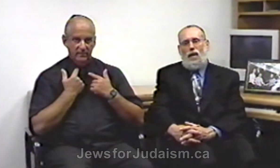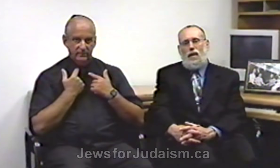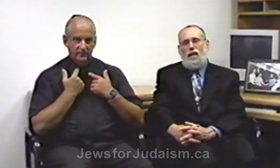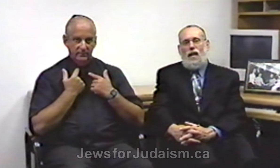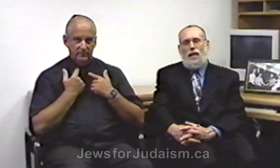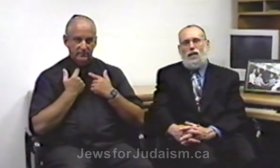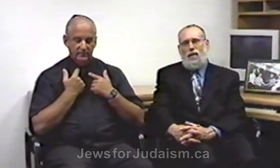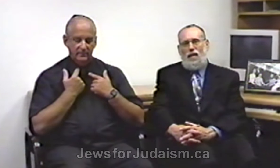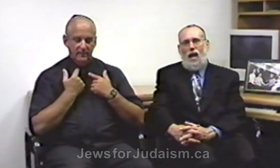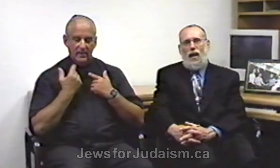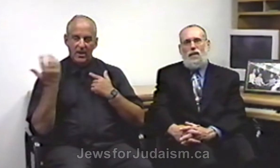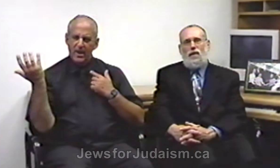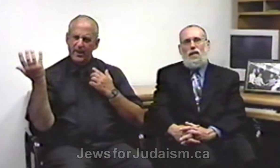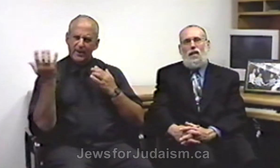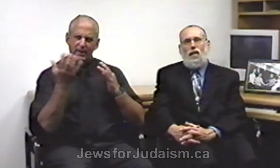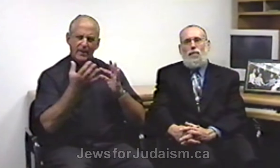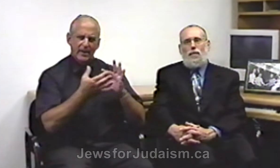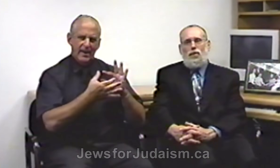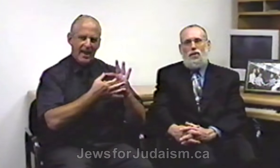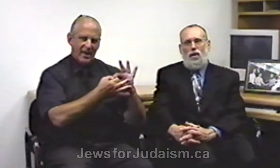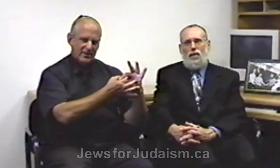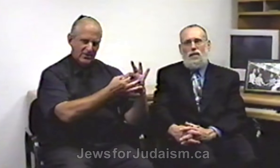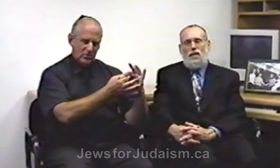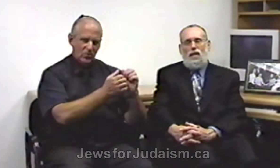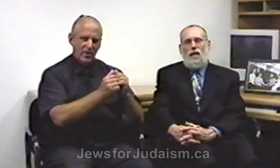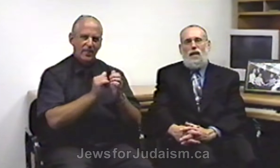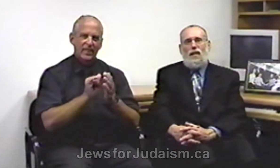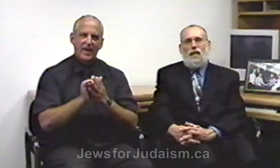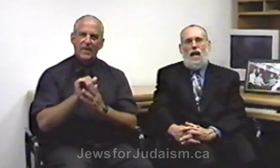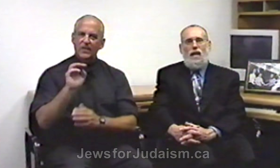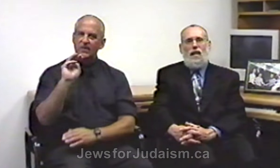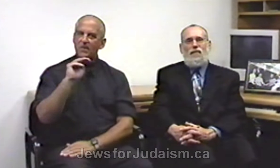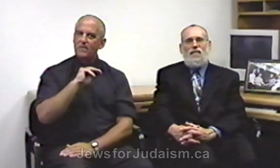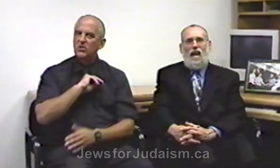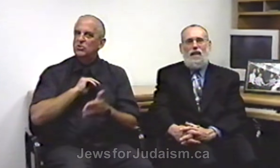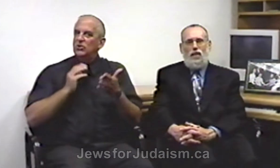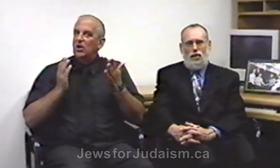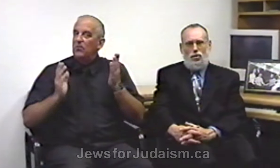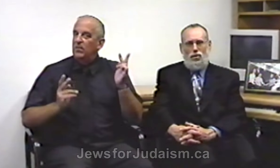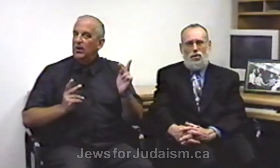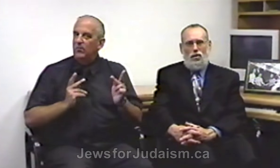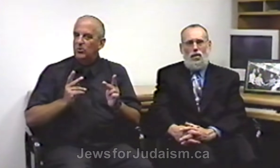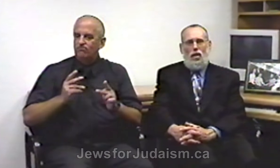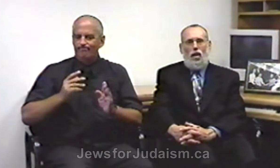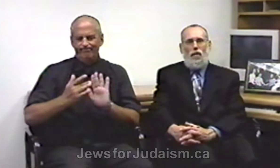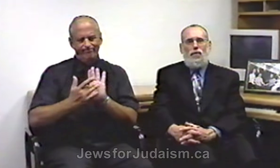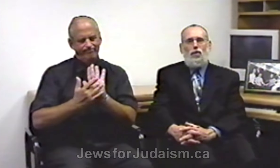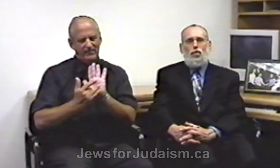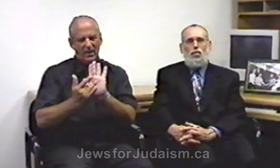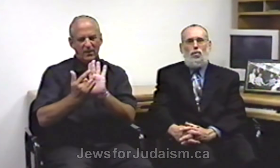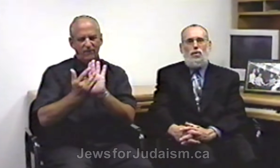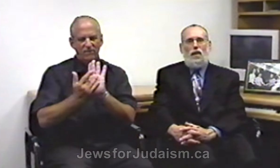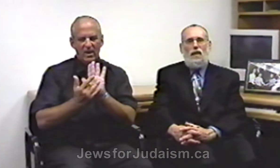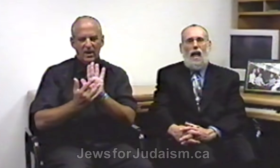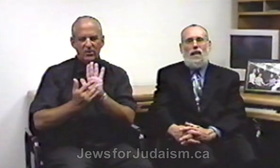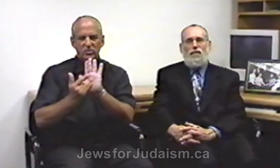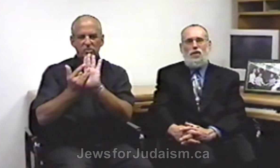Connected to that, missionaries take advantage of Jews' lack of